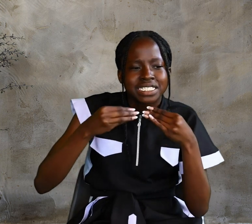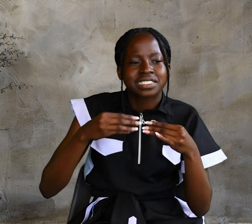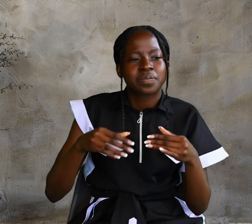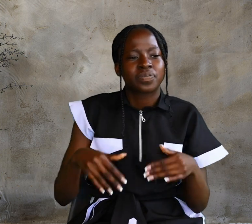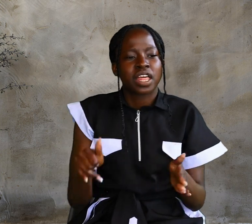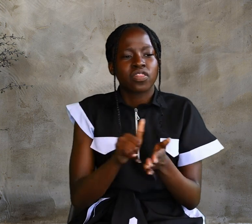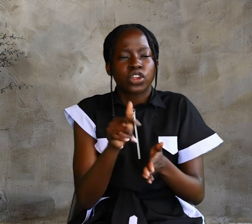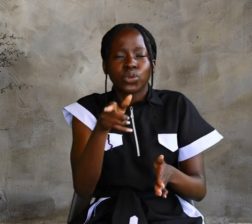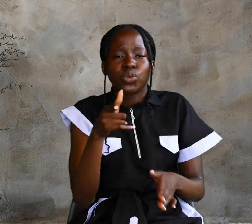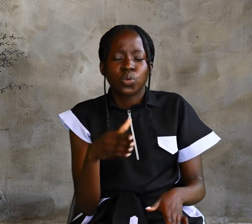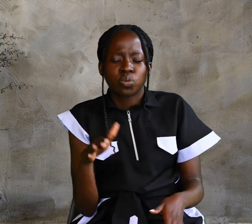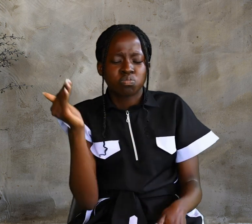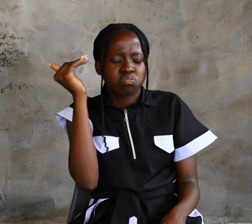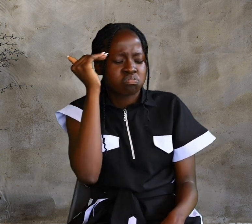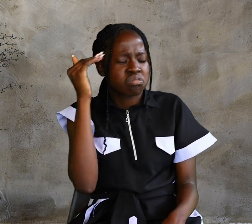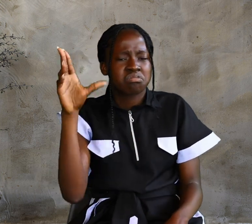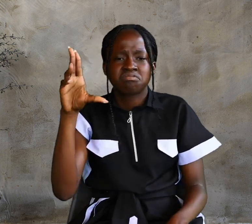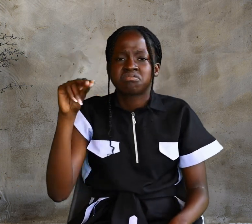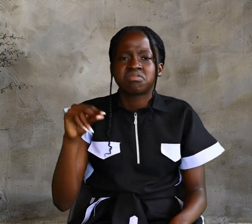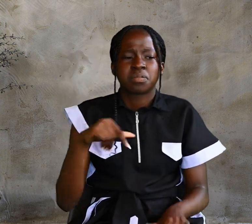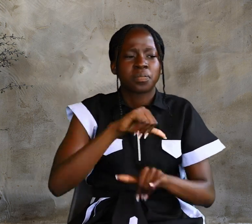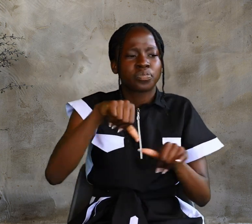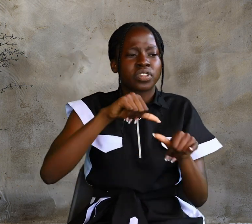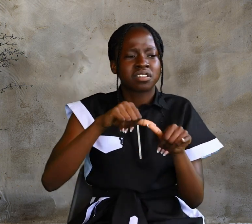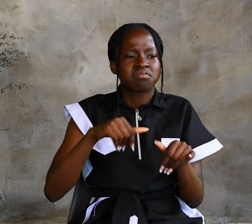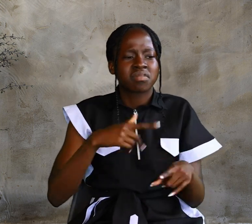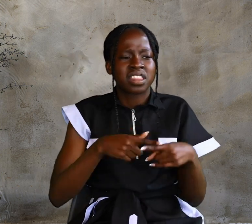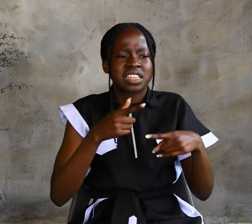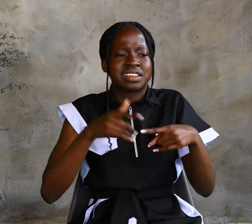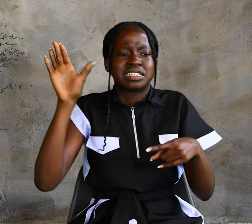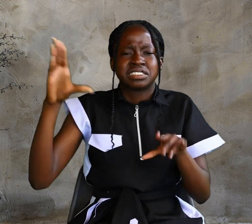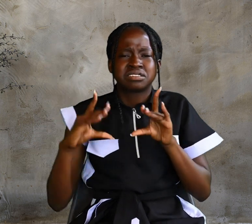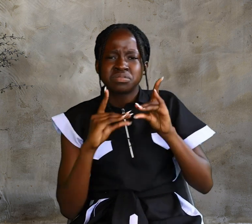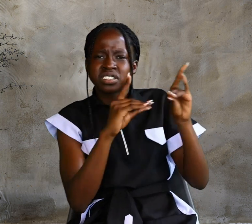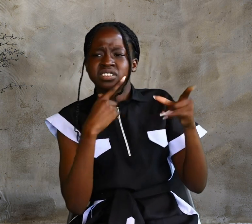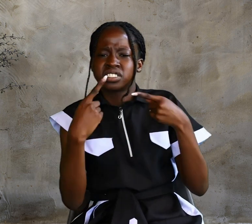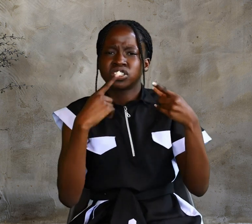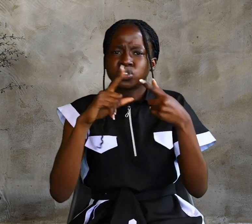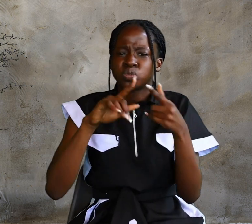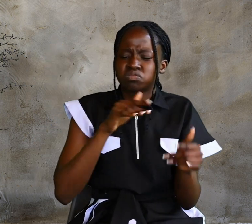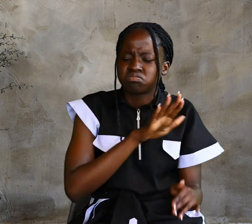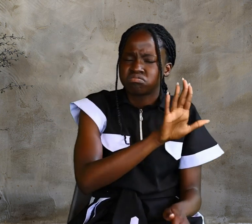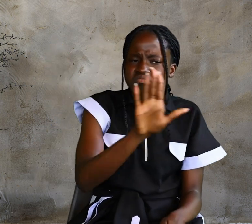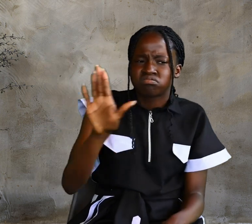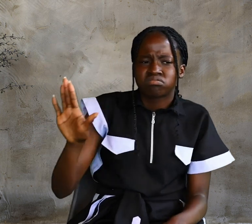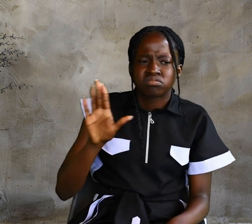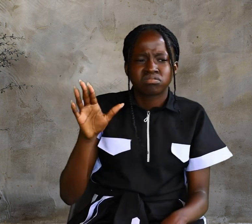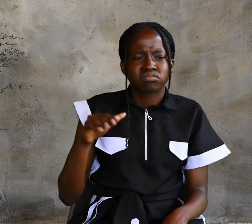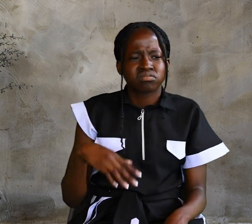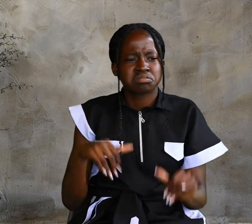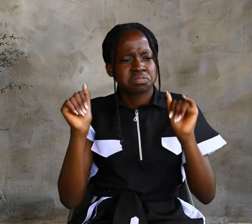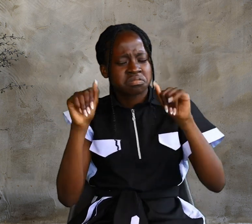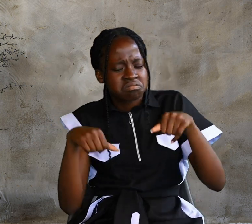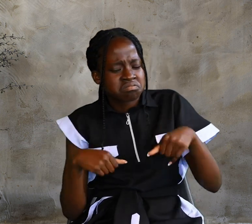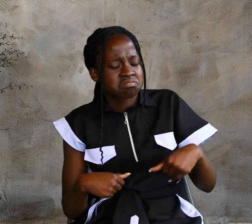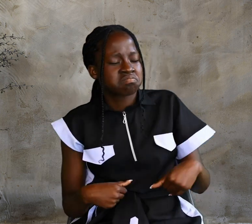you know nothing about. Then his disciples said to each other, Could someone have brought him food?